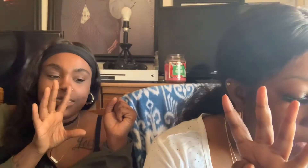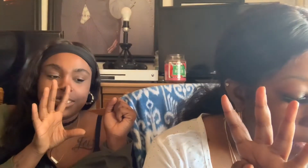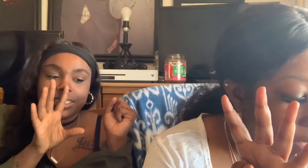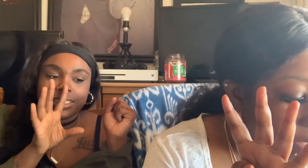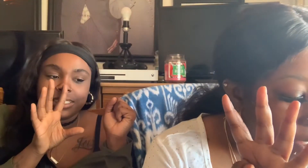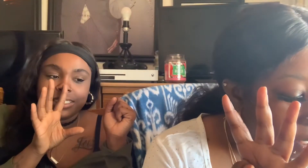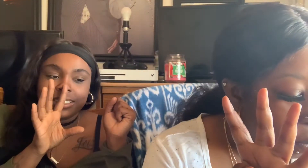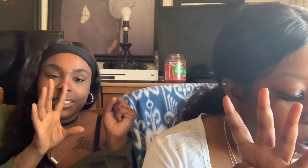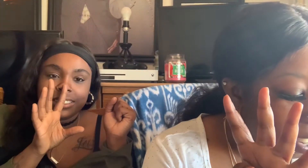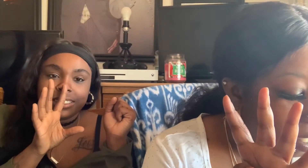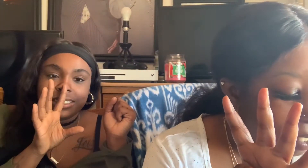What?